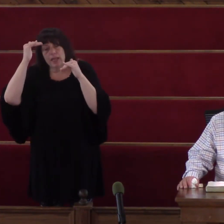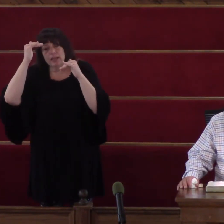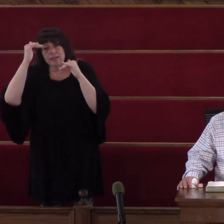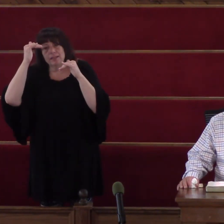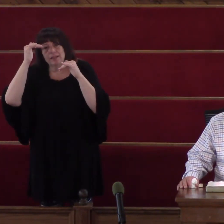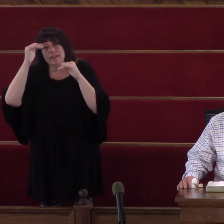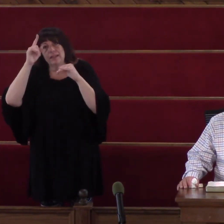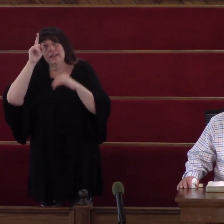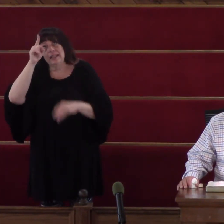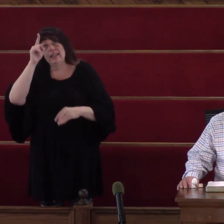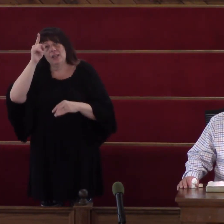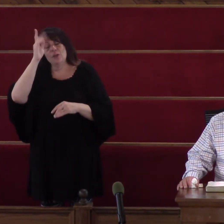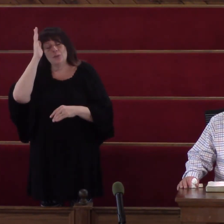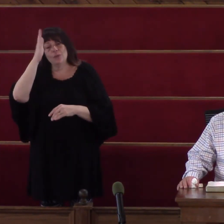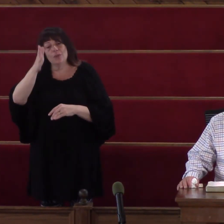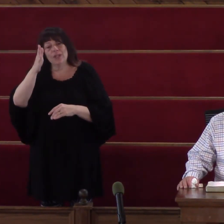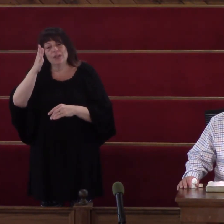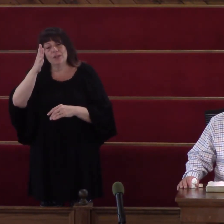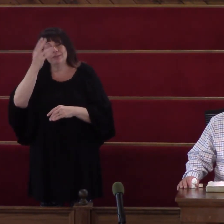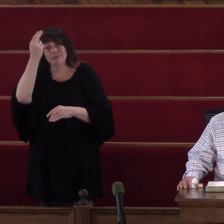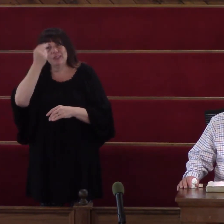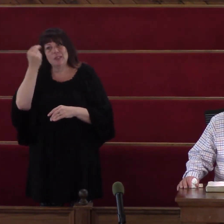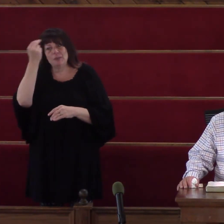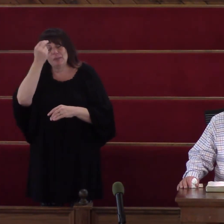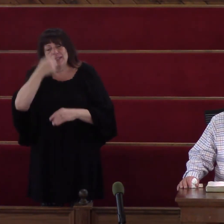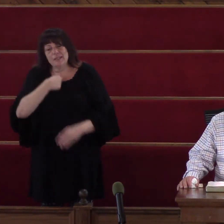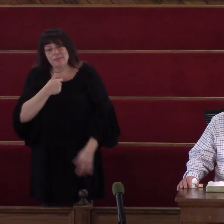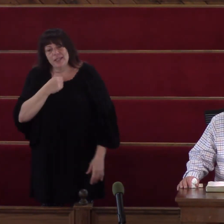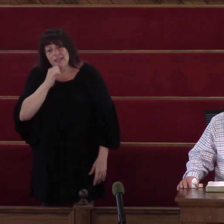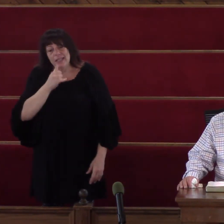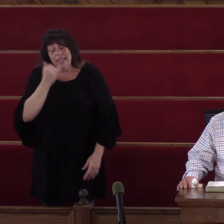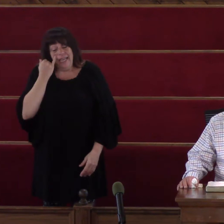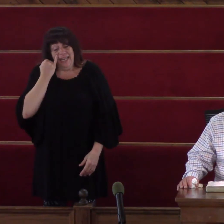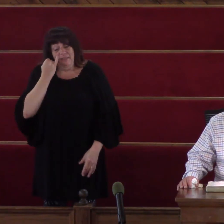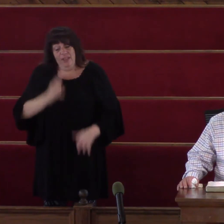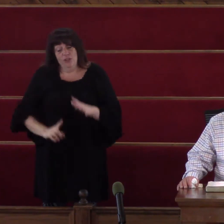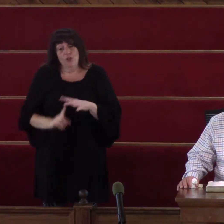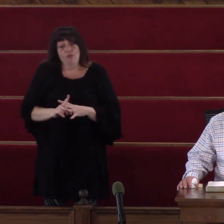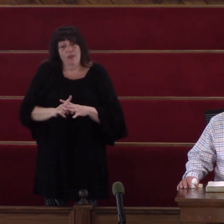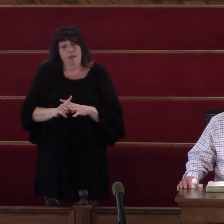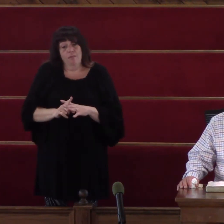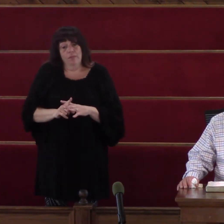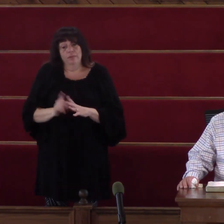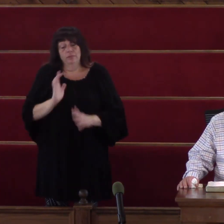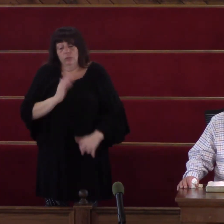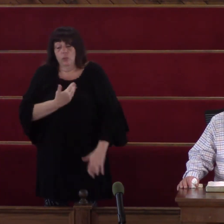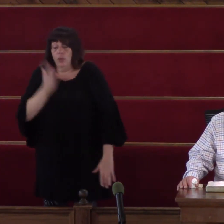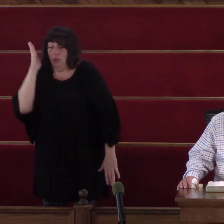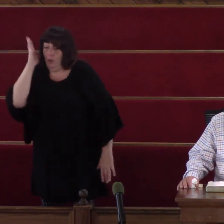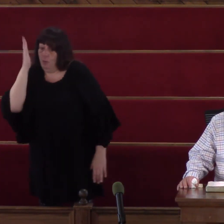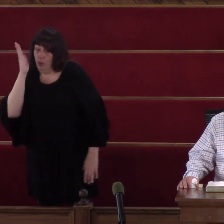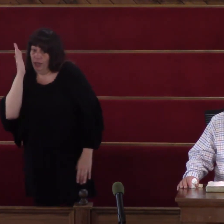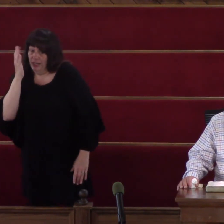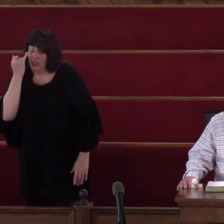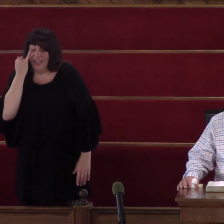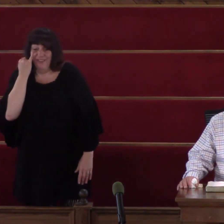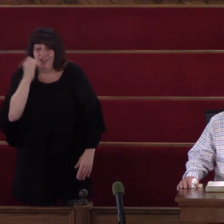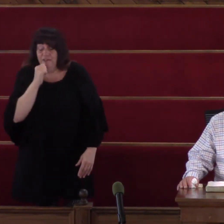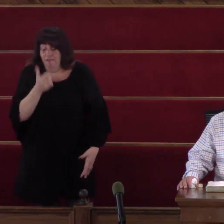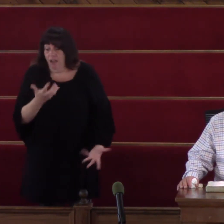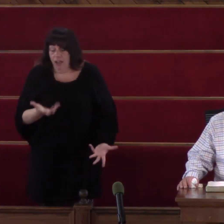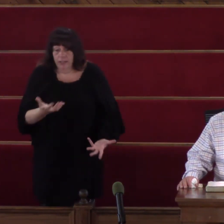This morning But If he gives it We'll preach And I've often said I'm not going to Stand here And